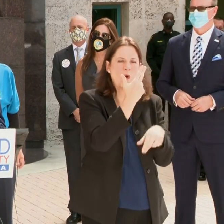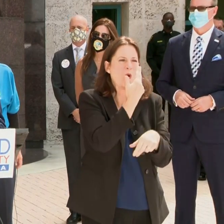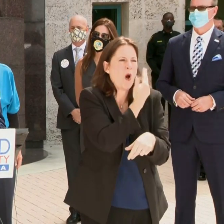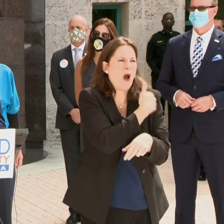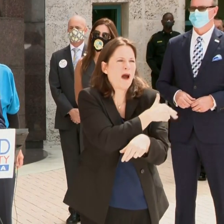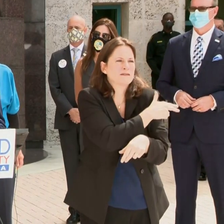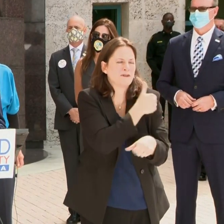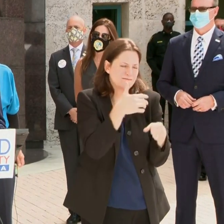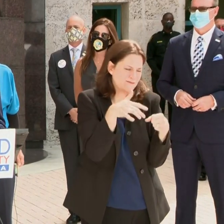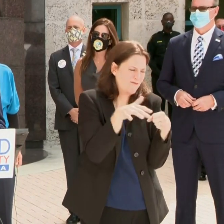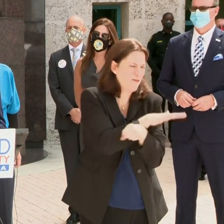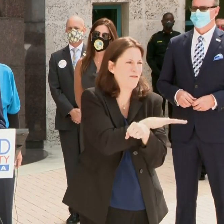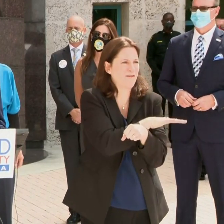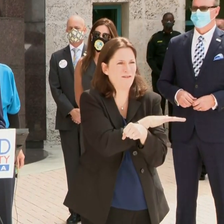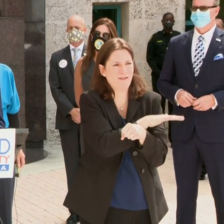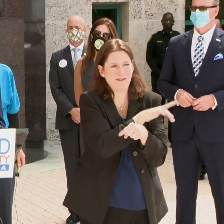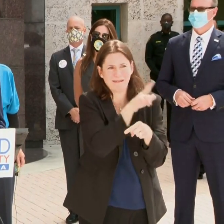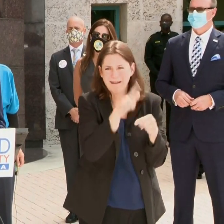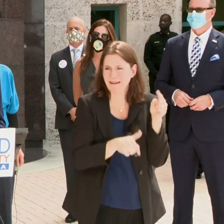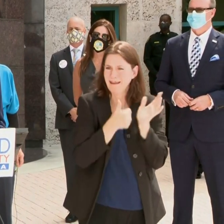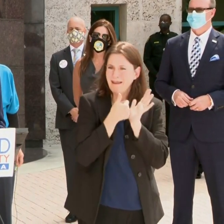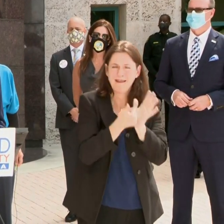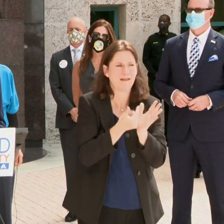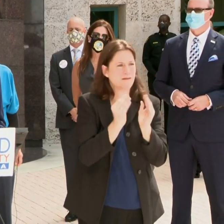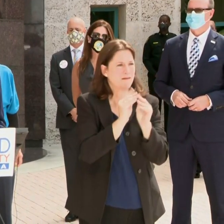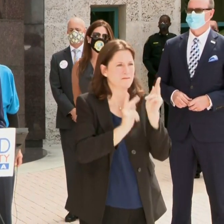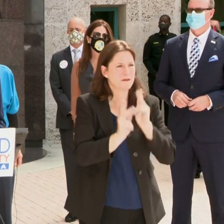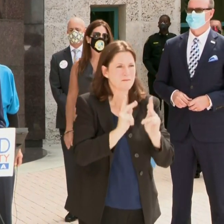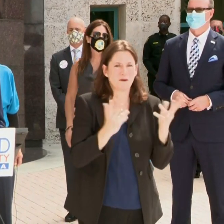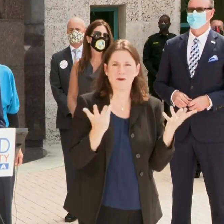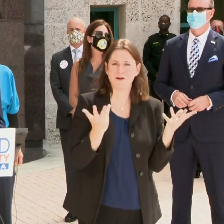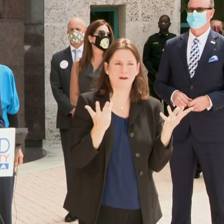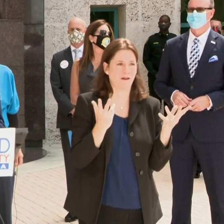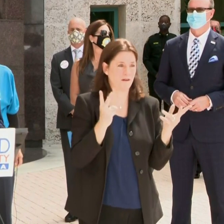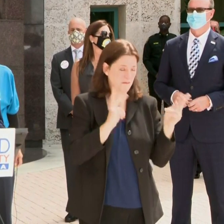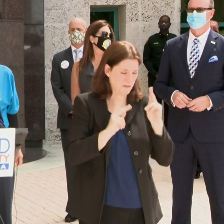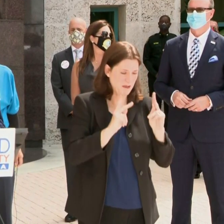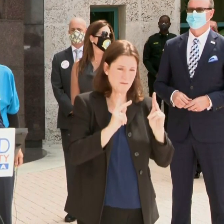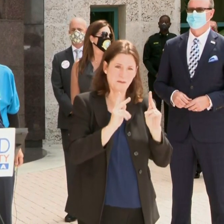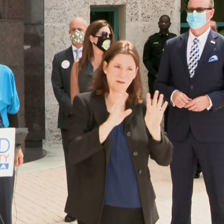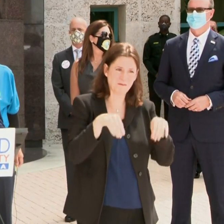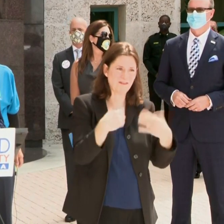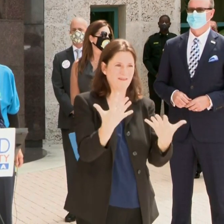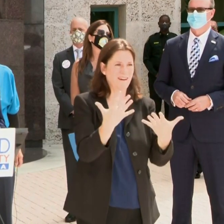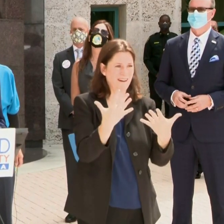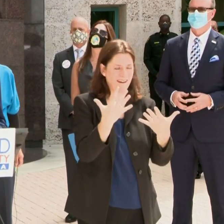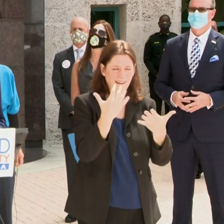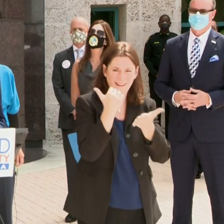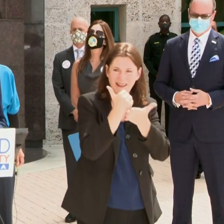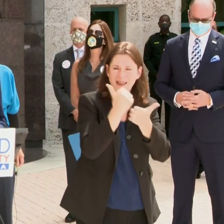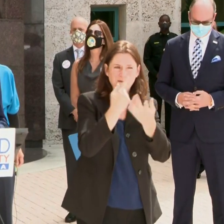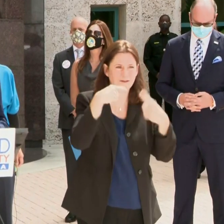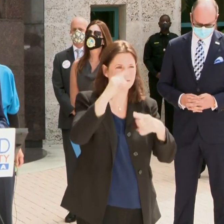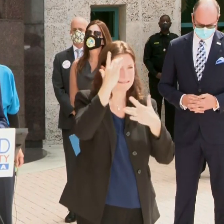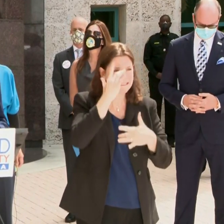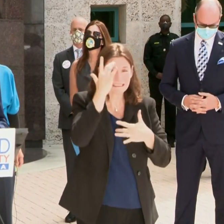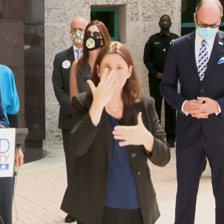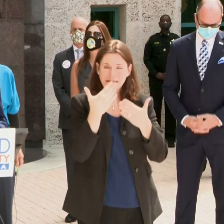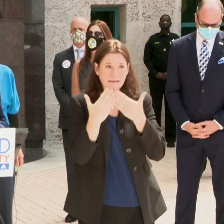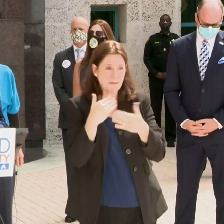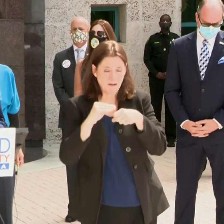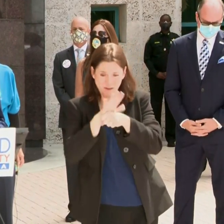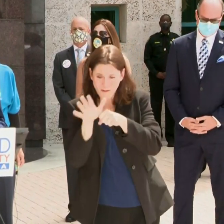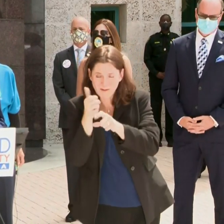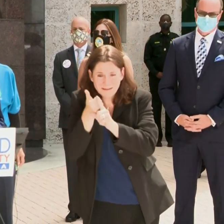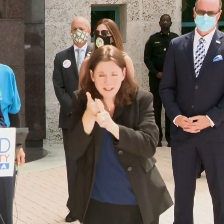medical care system. And then we won't be able to get people the proper treatment when they're ill, whether from COVID or